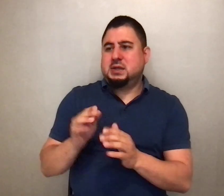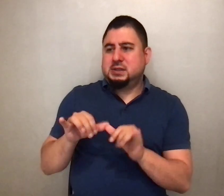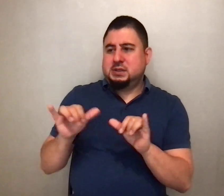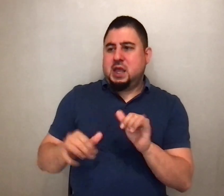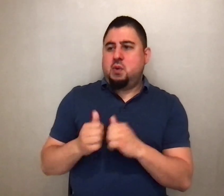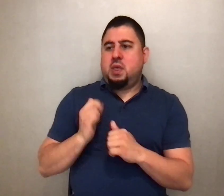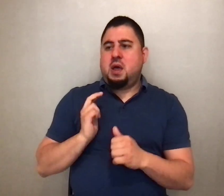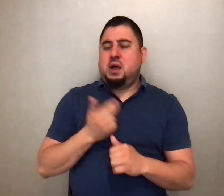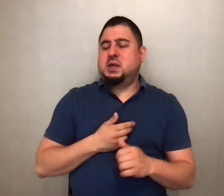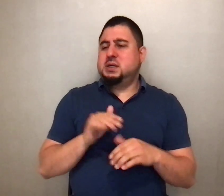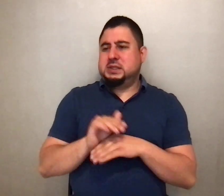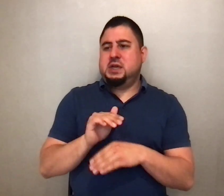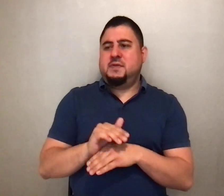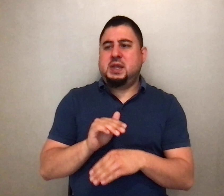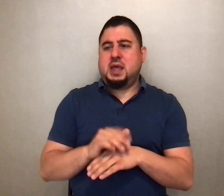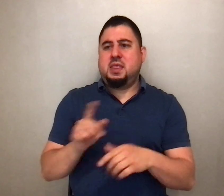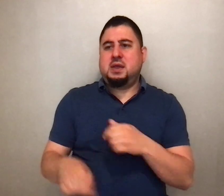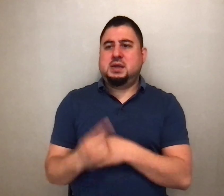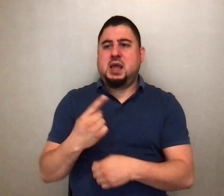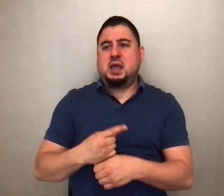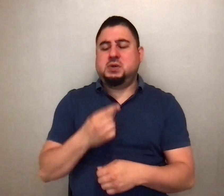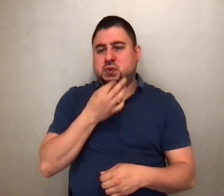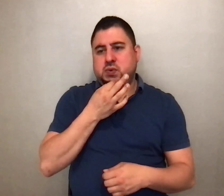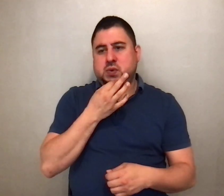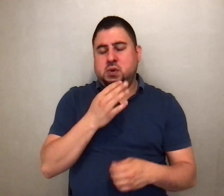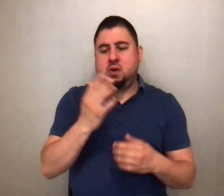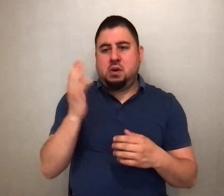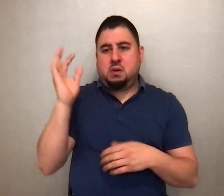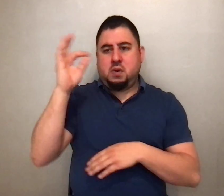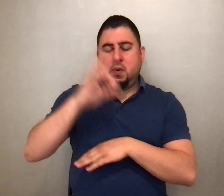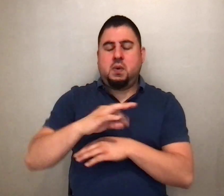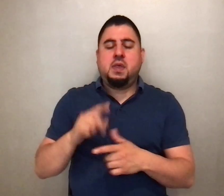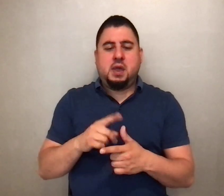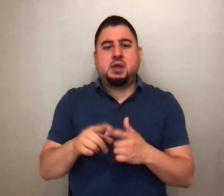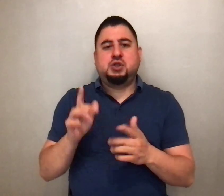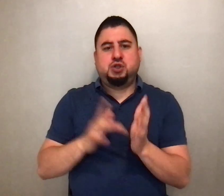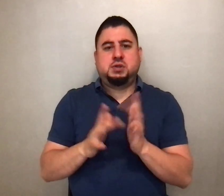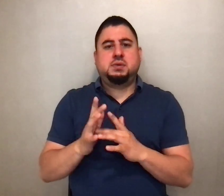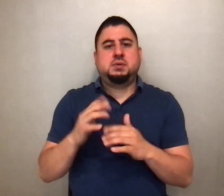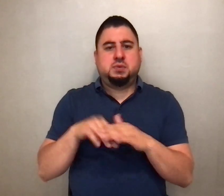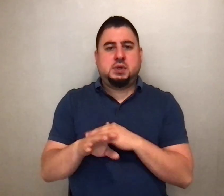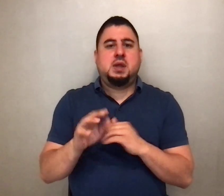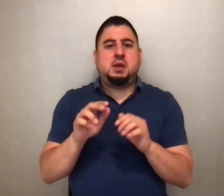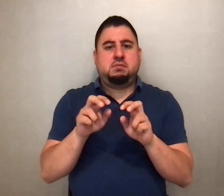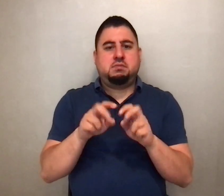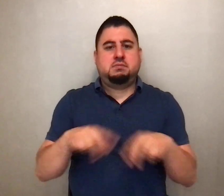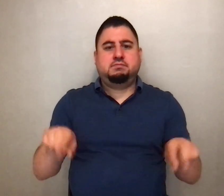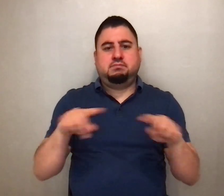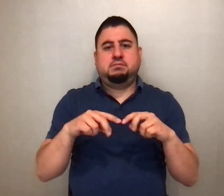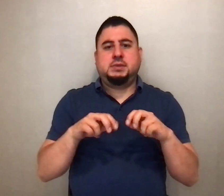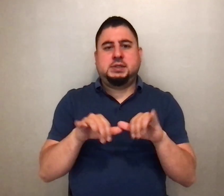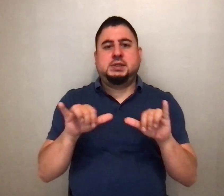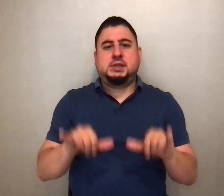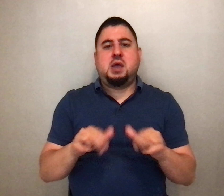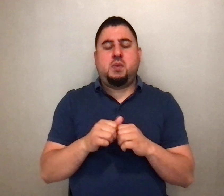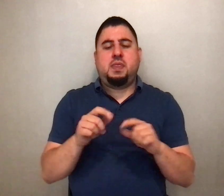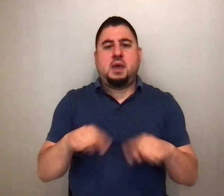evening and the day is almost over. So he went in to stay with them. And it happened that